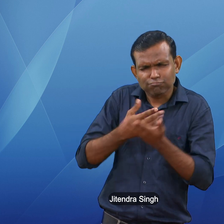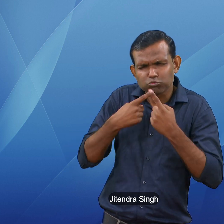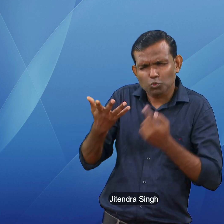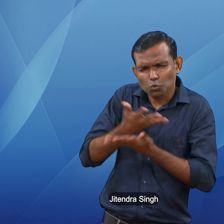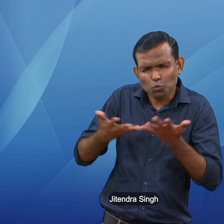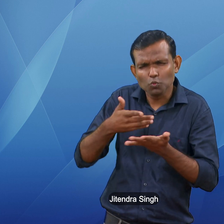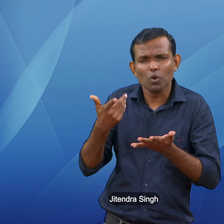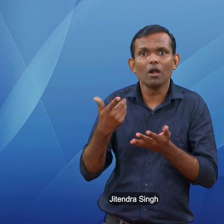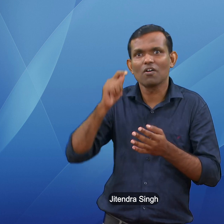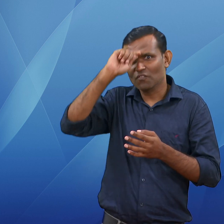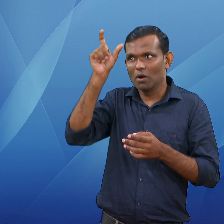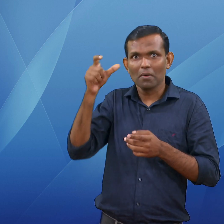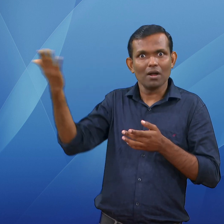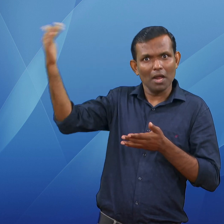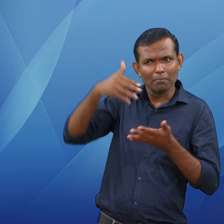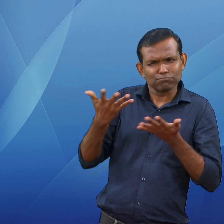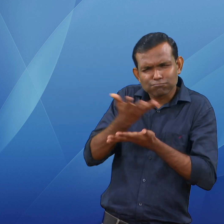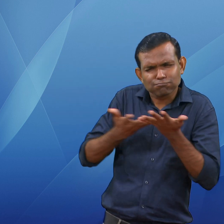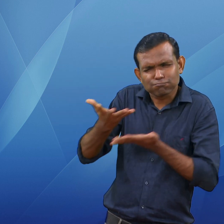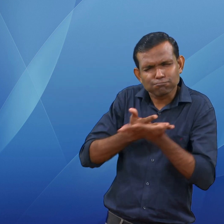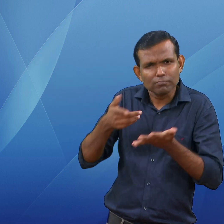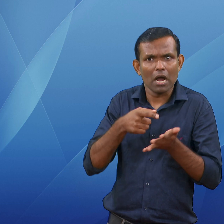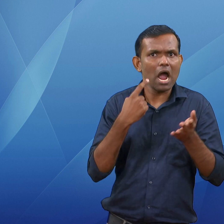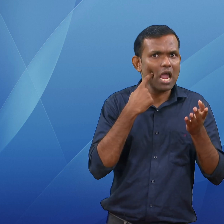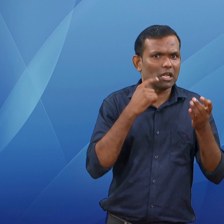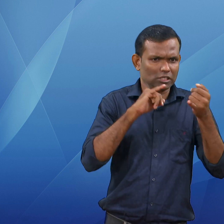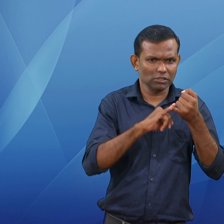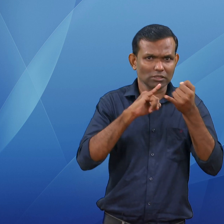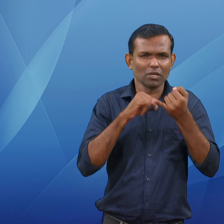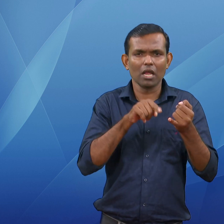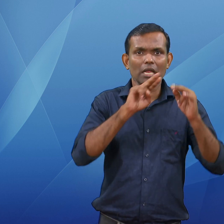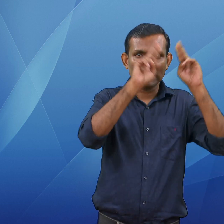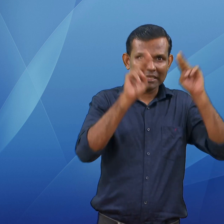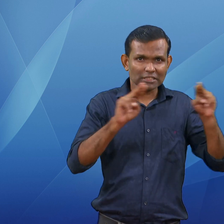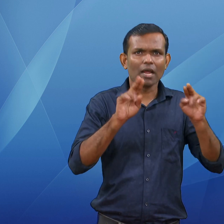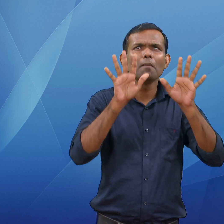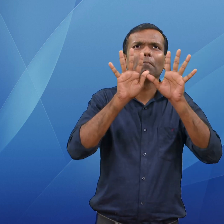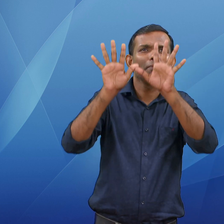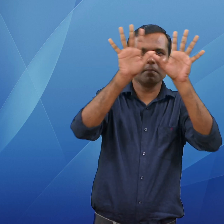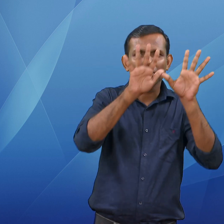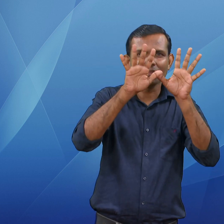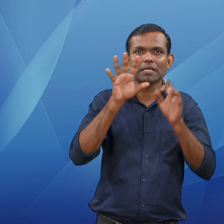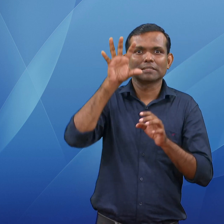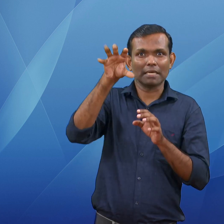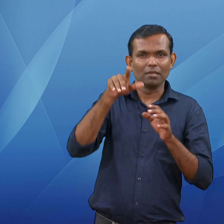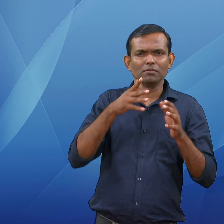ISS in the coming year for which the U.S. will be training an Indian astronaut. The joint mission to the space